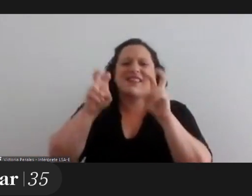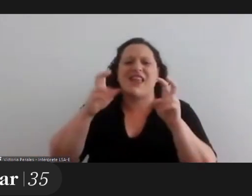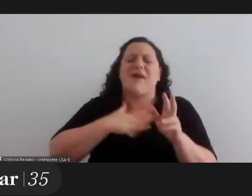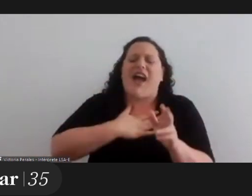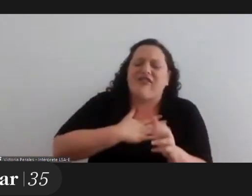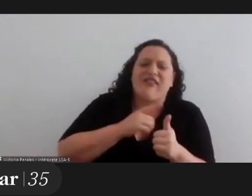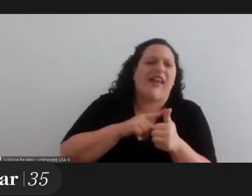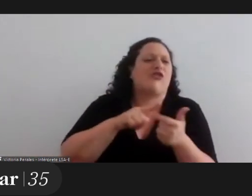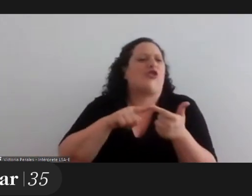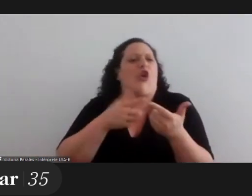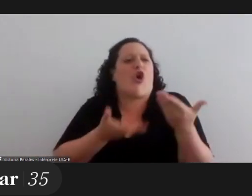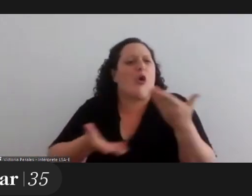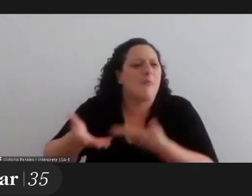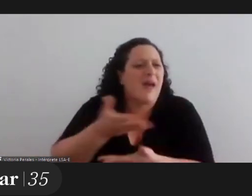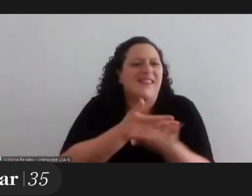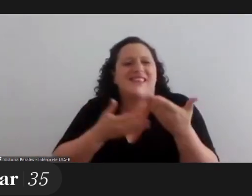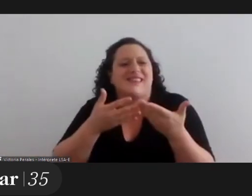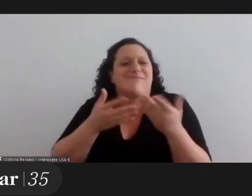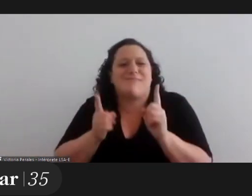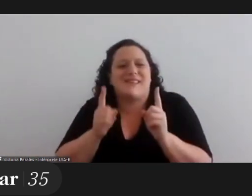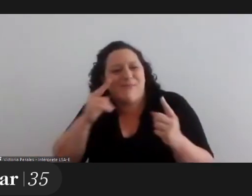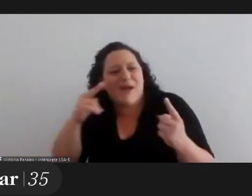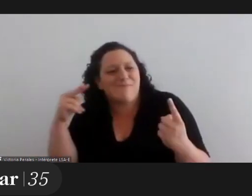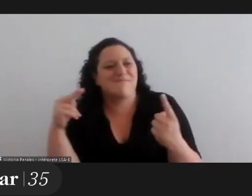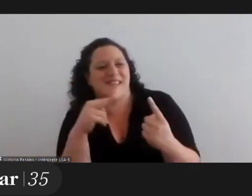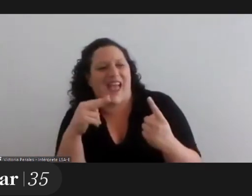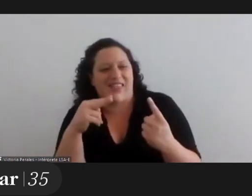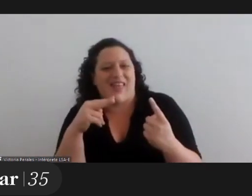affections the way we share an outlook